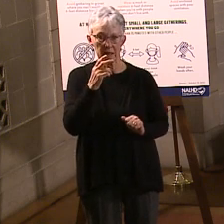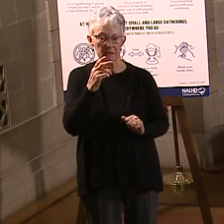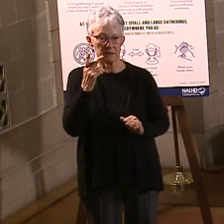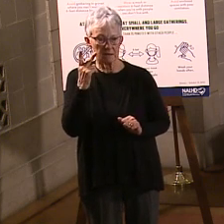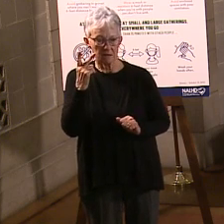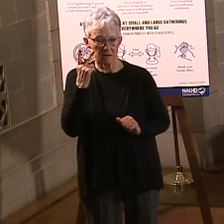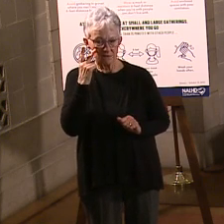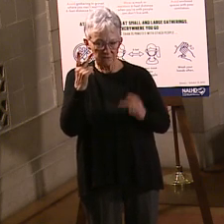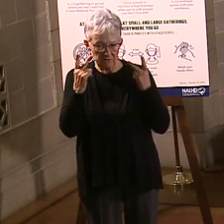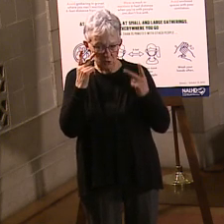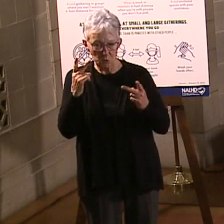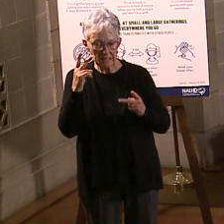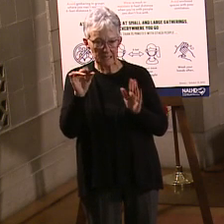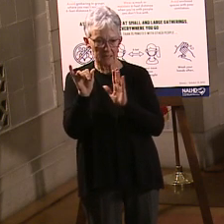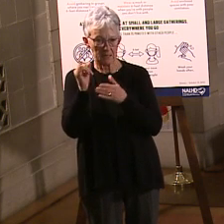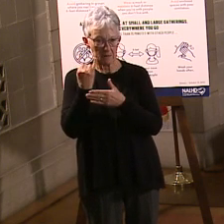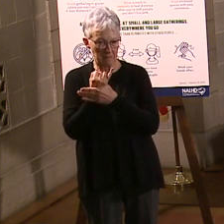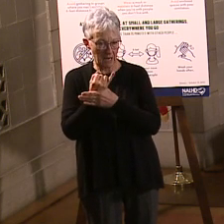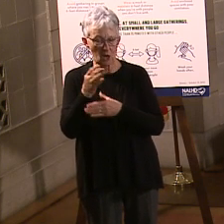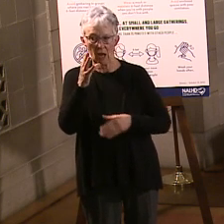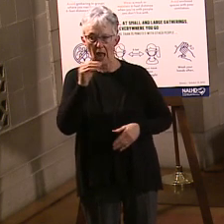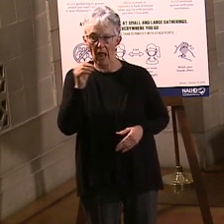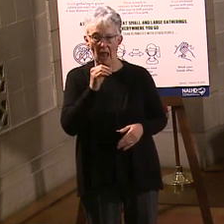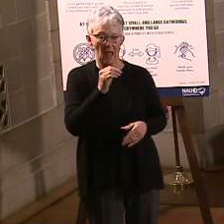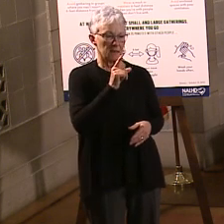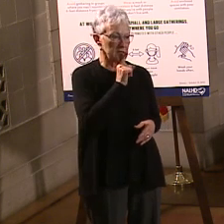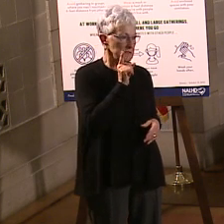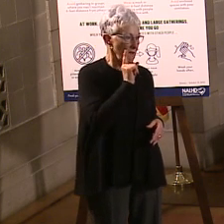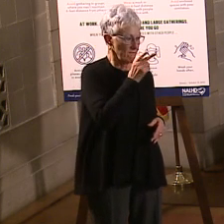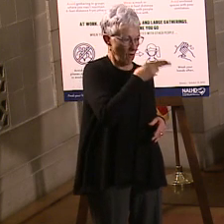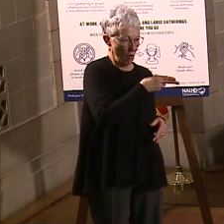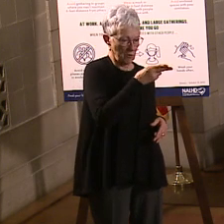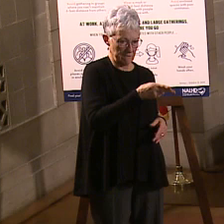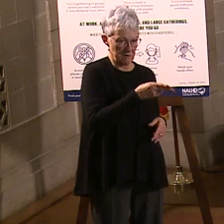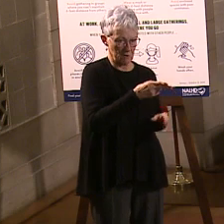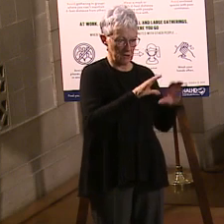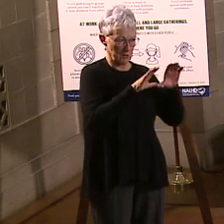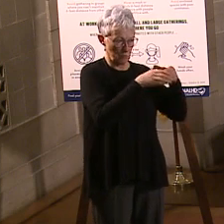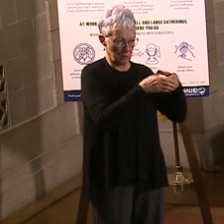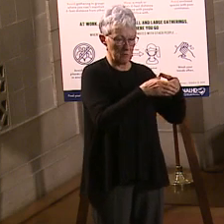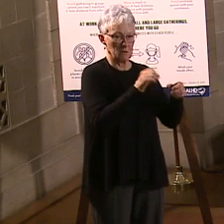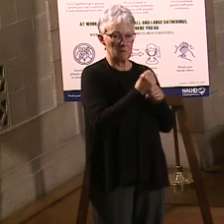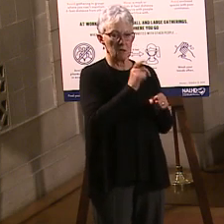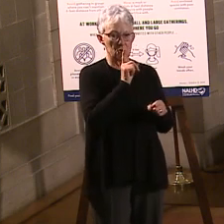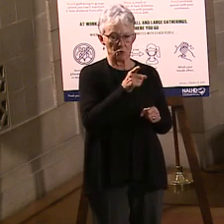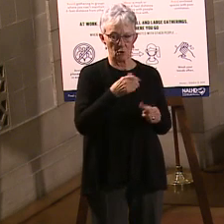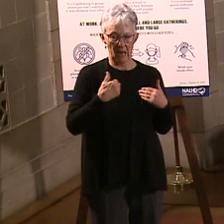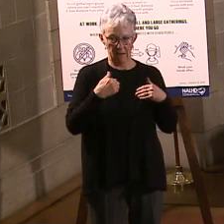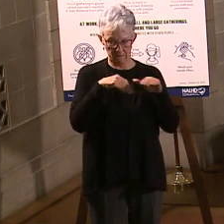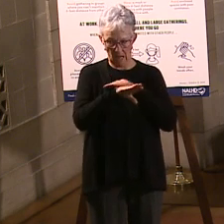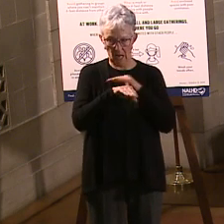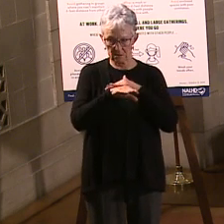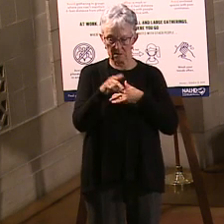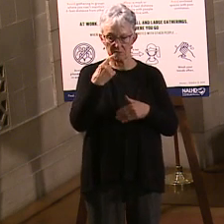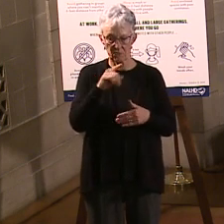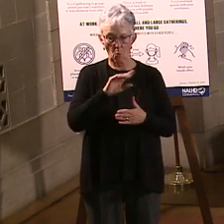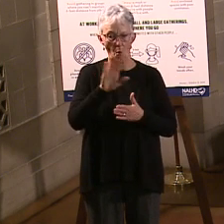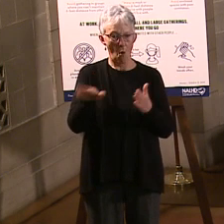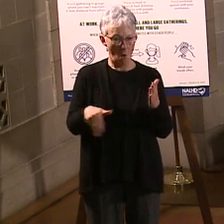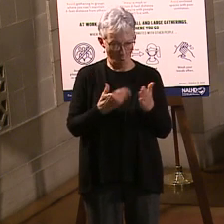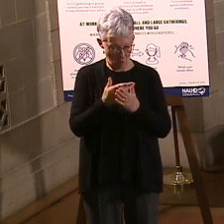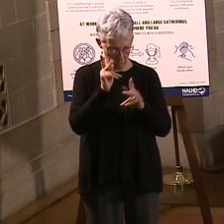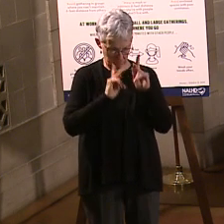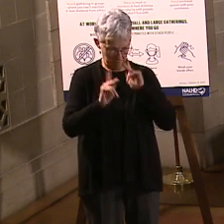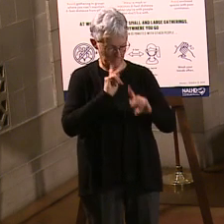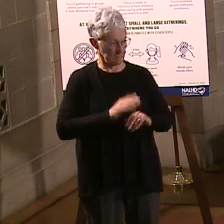Commission for the Deaf and Hard of Hearing and Disability Rights Nebraska, to try to make sure that we have access for you. So what you've all been waiting